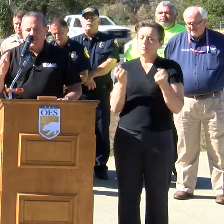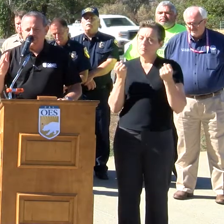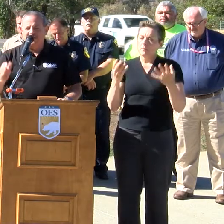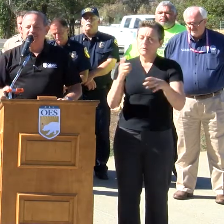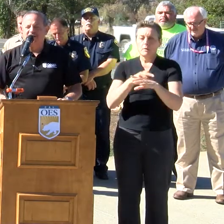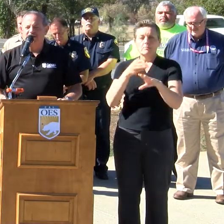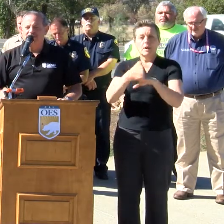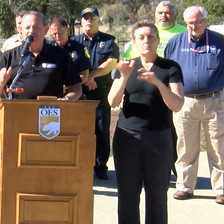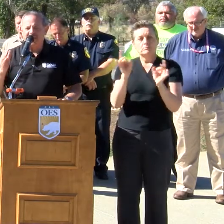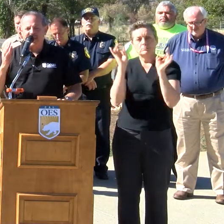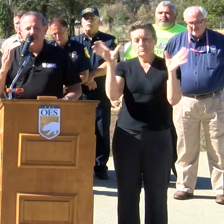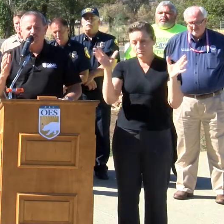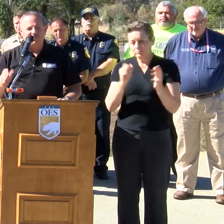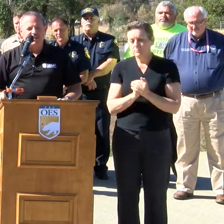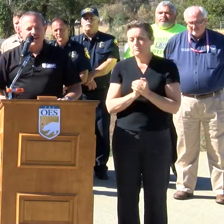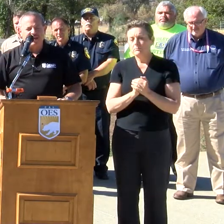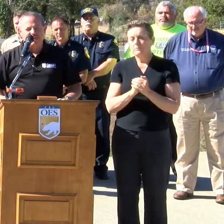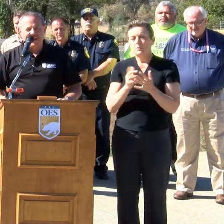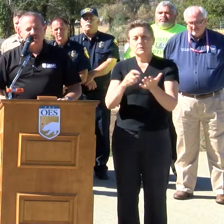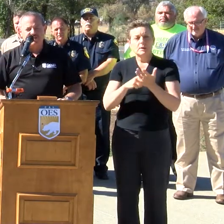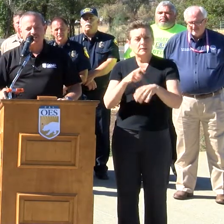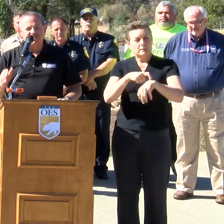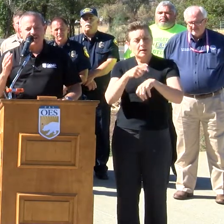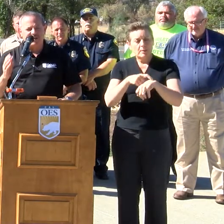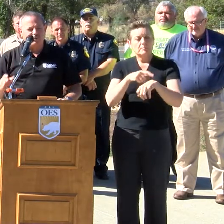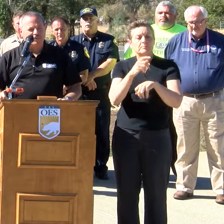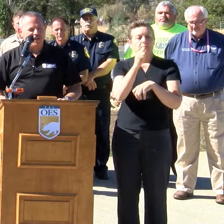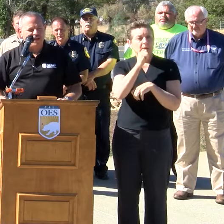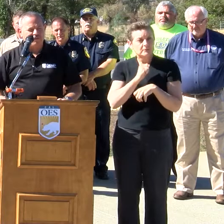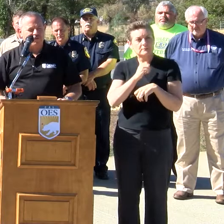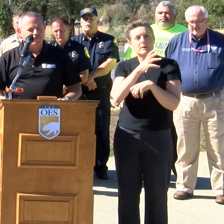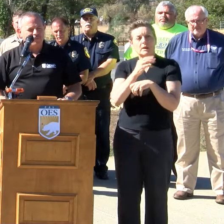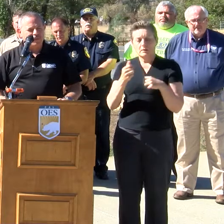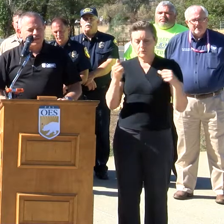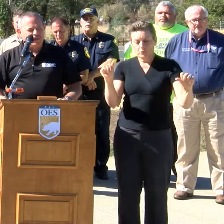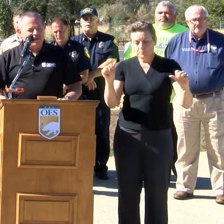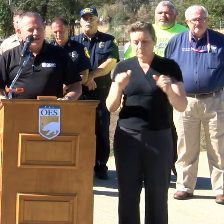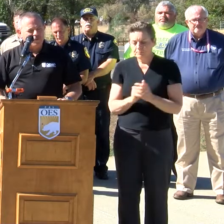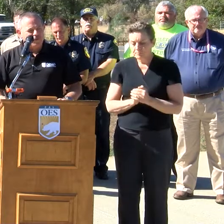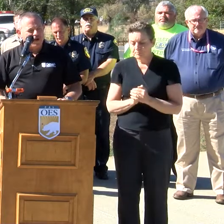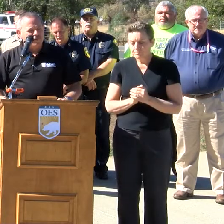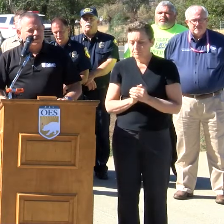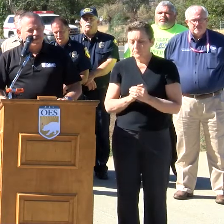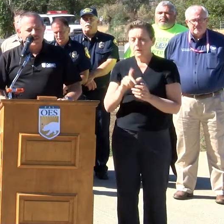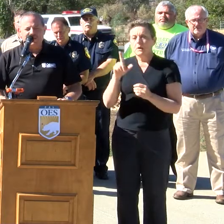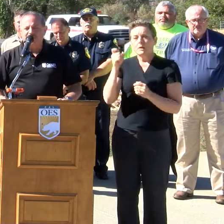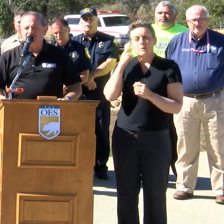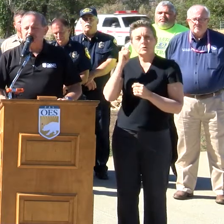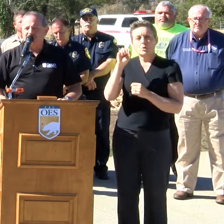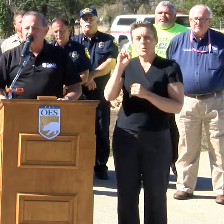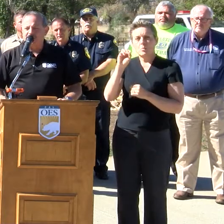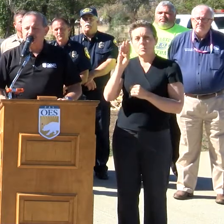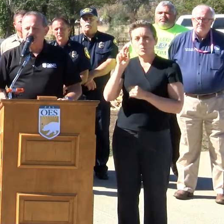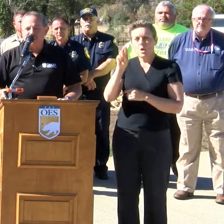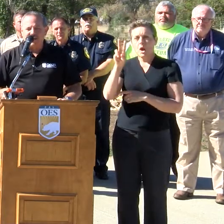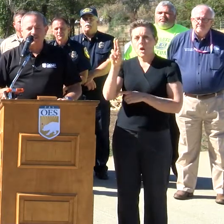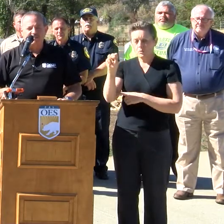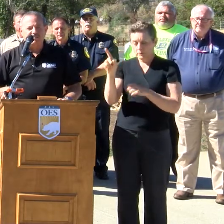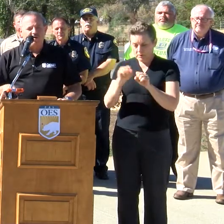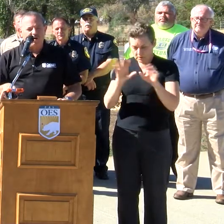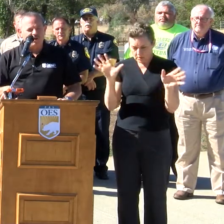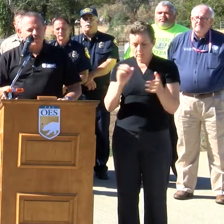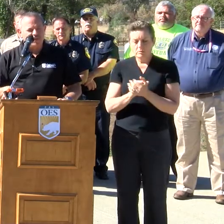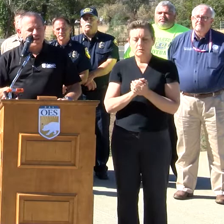It will take time and it will take patience and it will take effort. Governor Brown was very clear, has